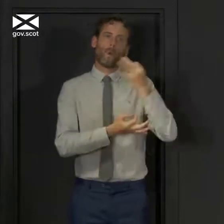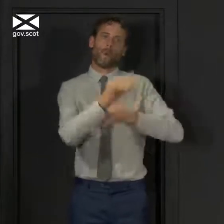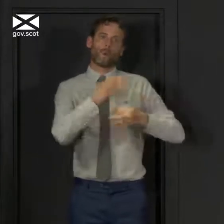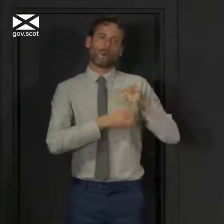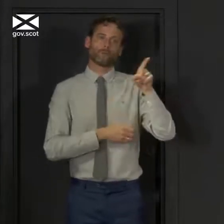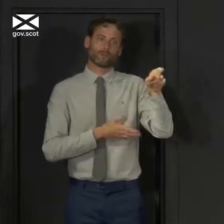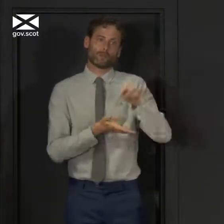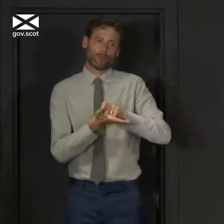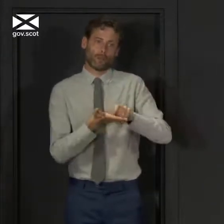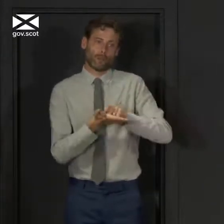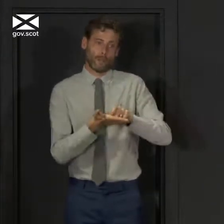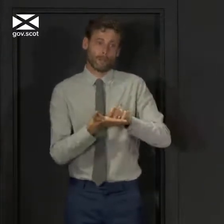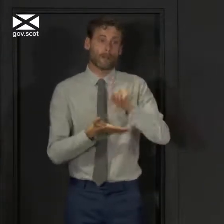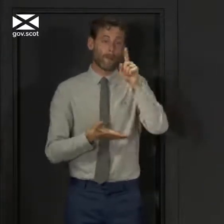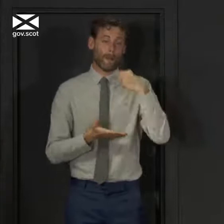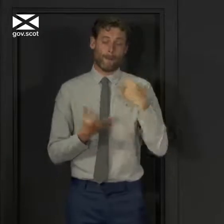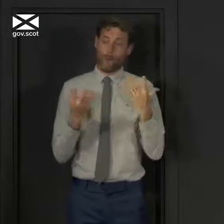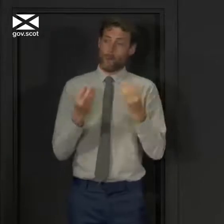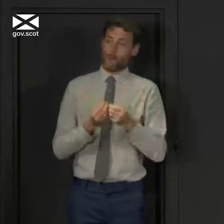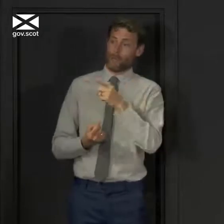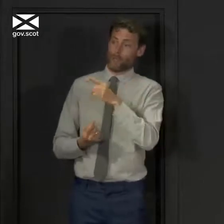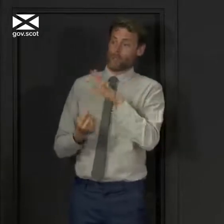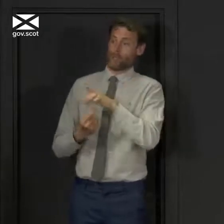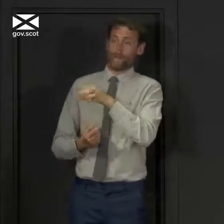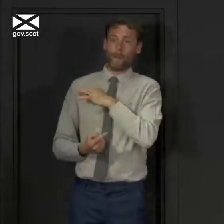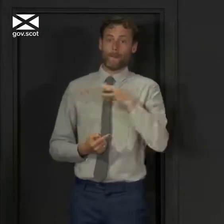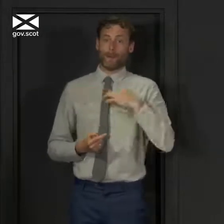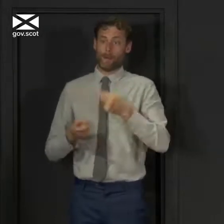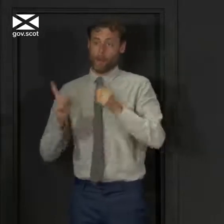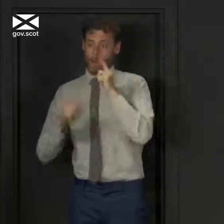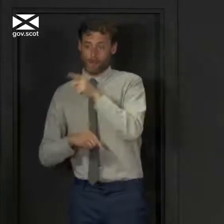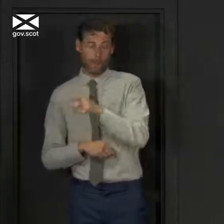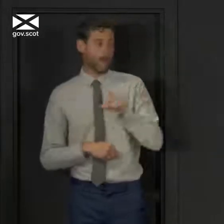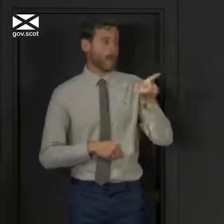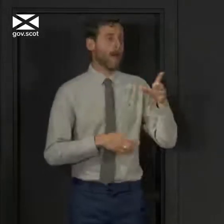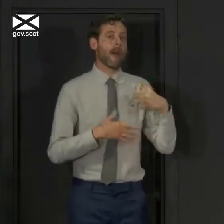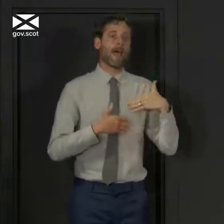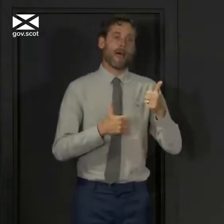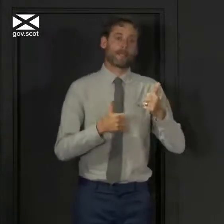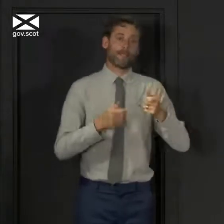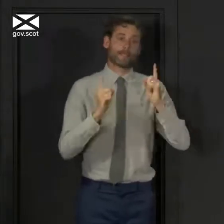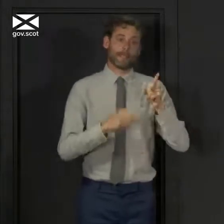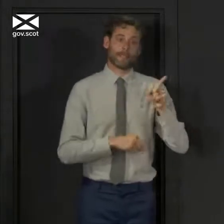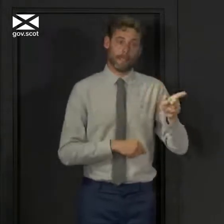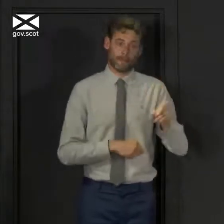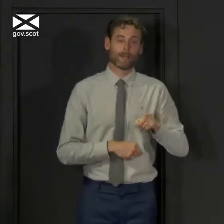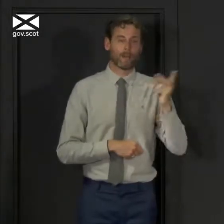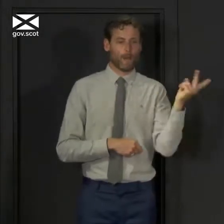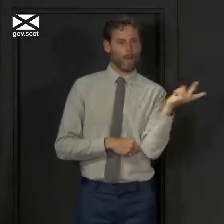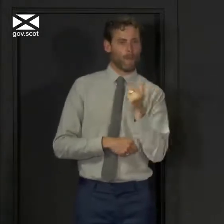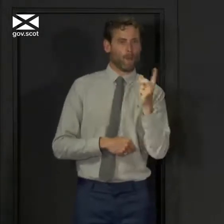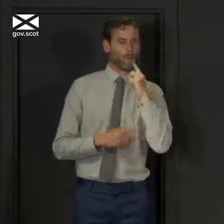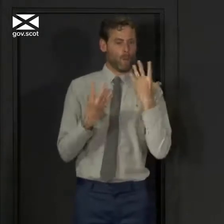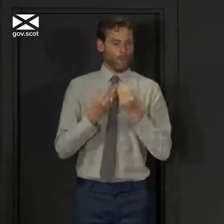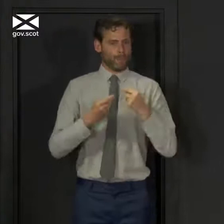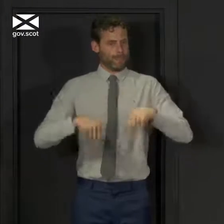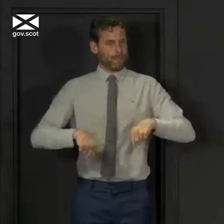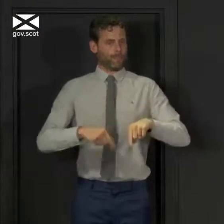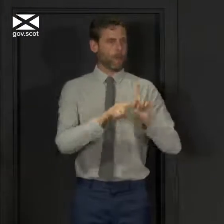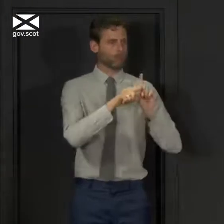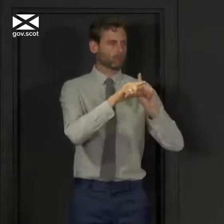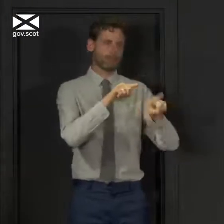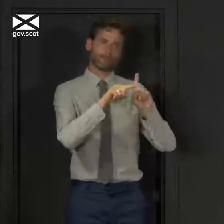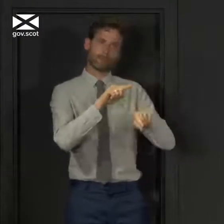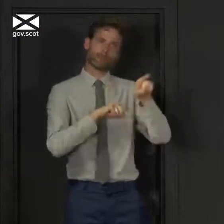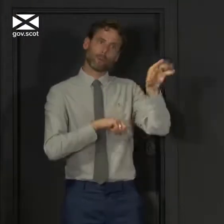journalists, although as you will have seen, I'm joined by the Chief Medical Officer and the Health Secretary, who, of course, will be answering questions with me. But I'm going